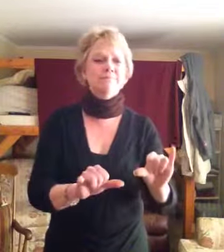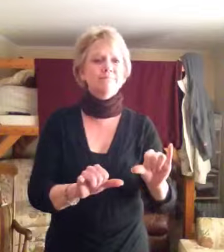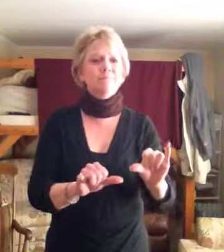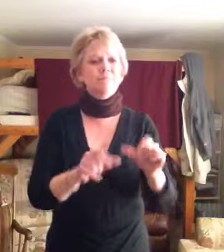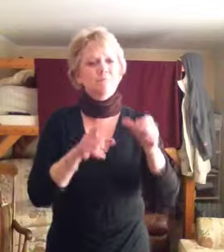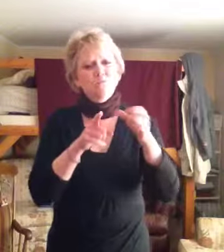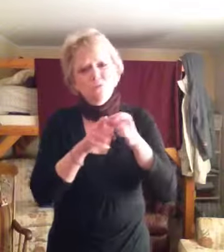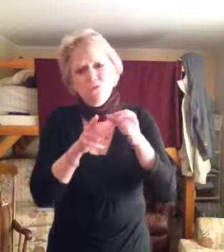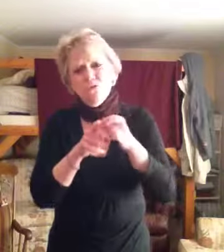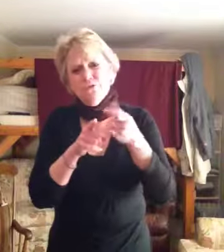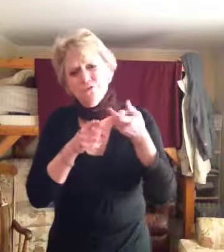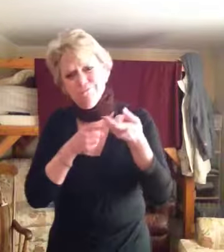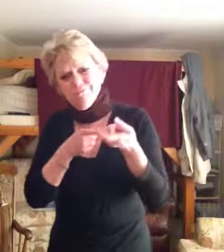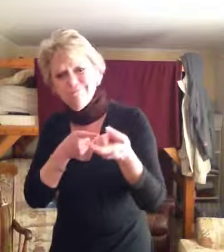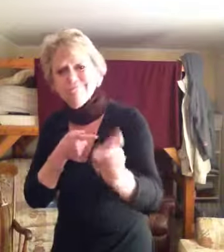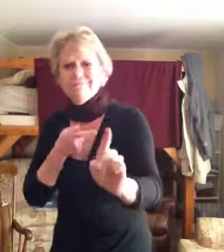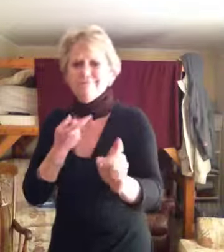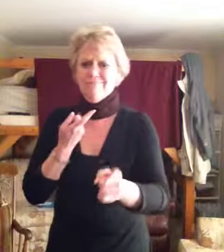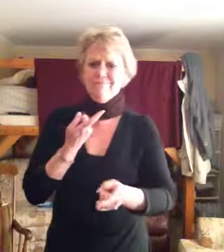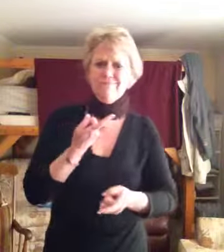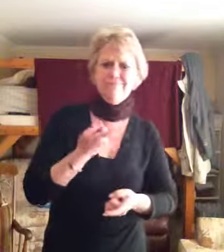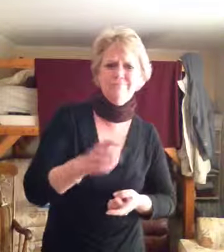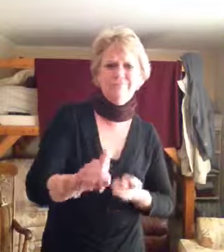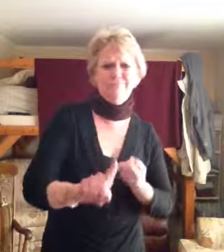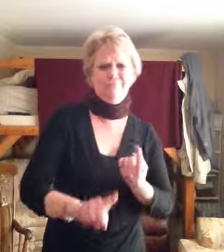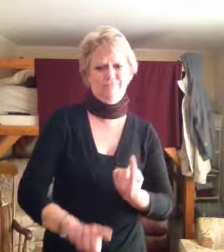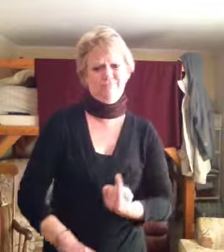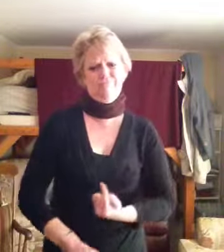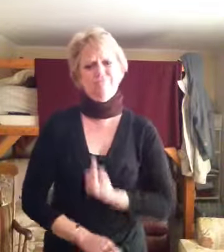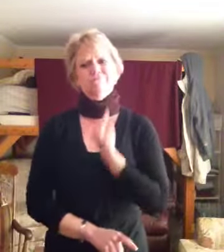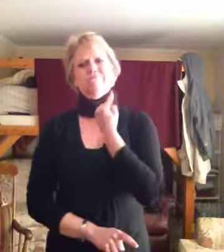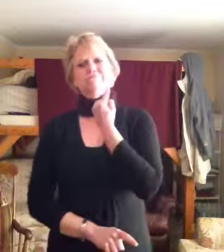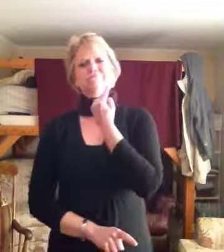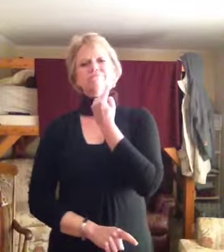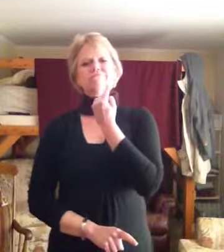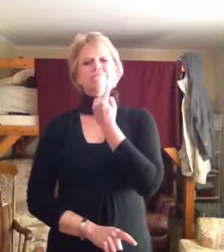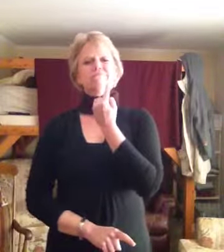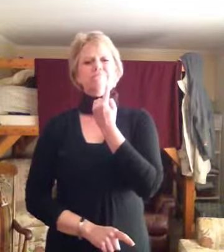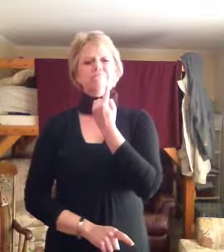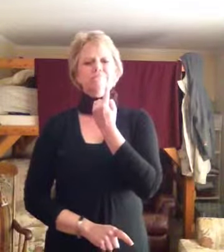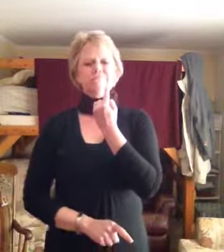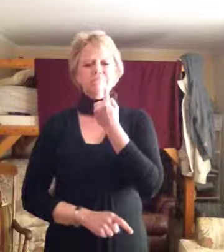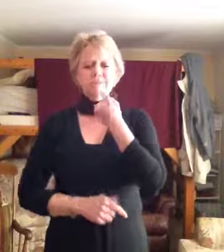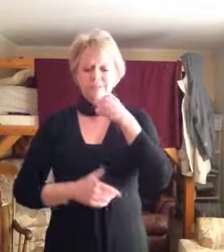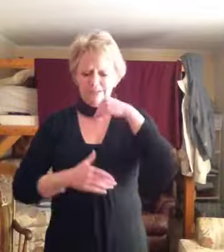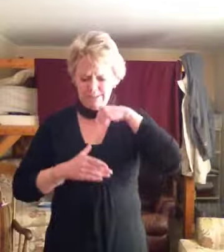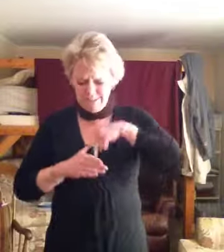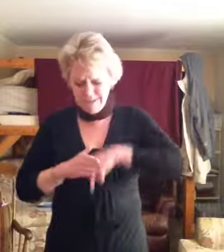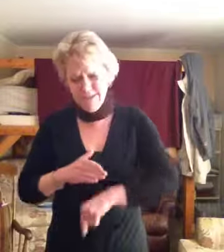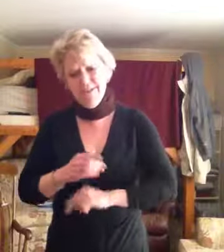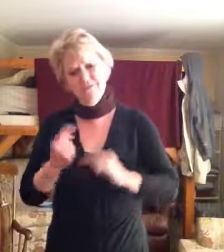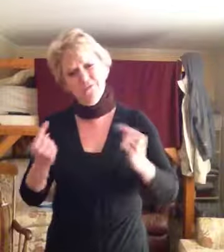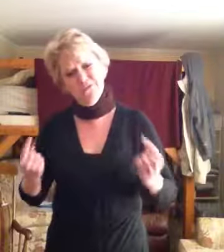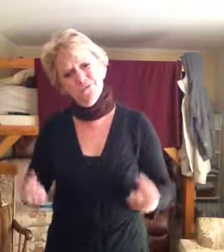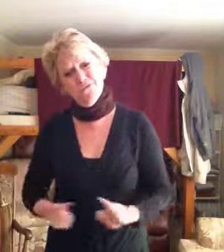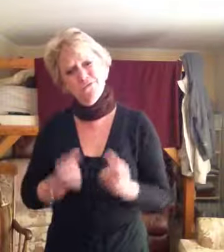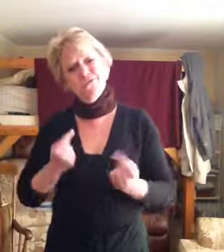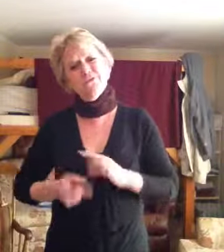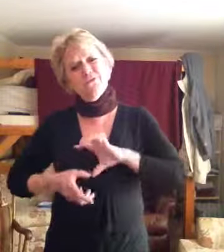razor that leaves your soul to